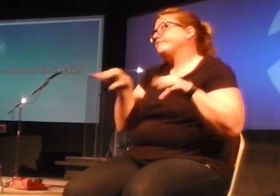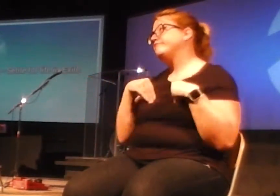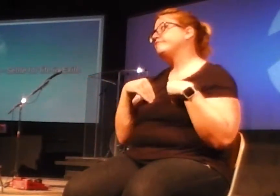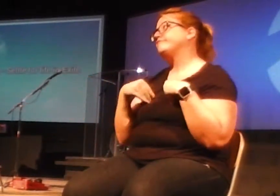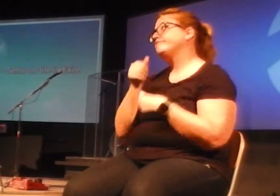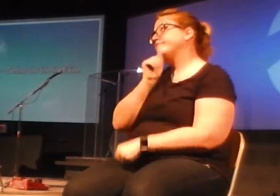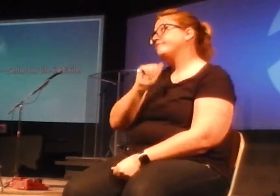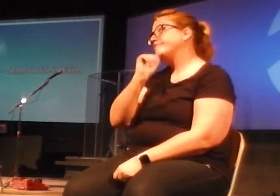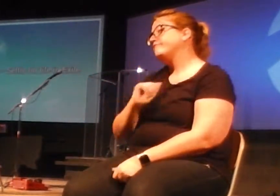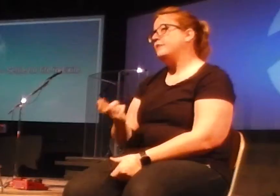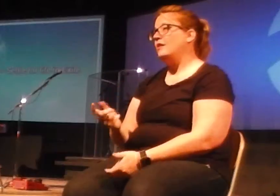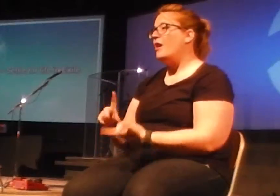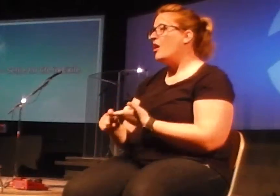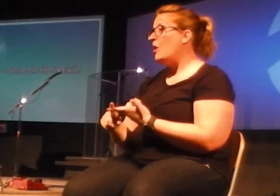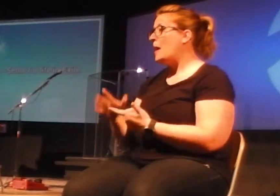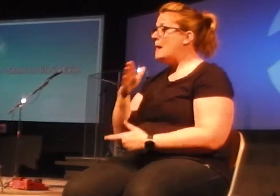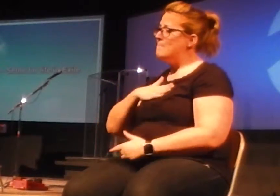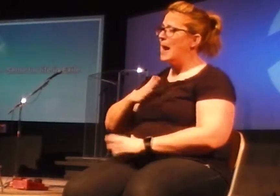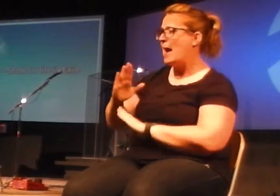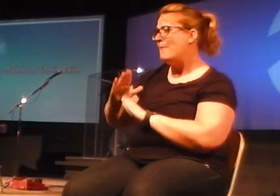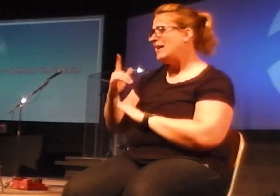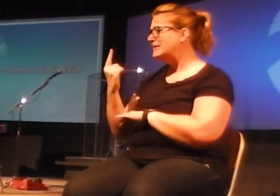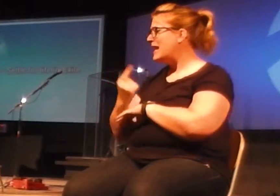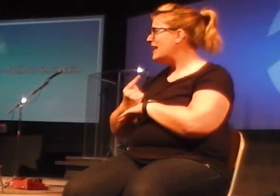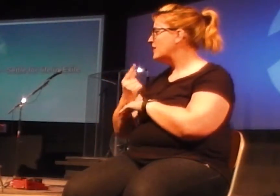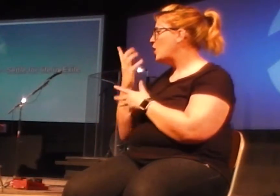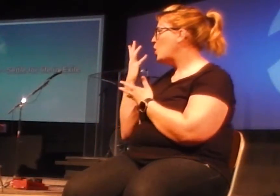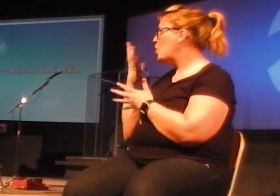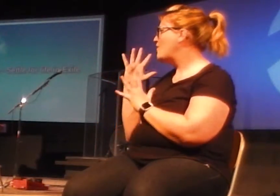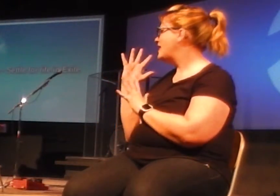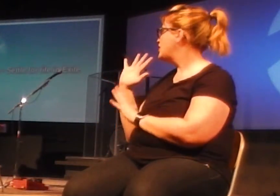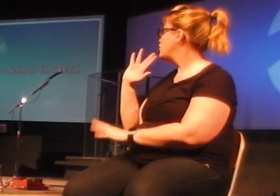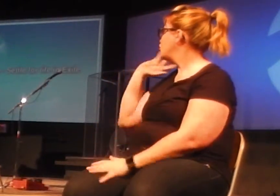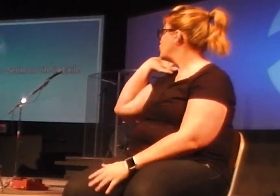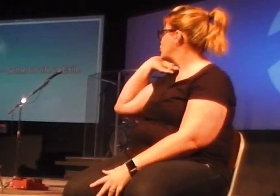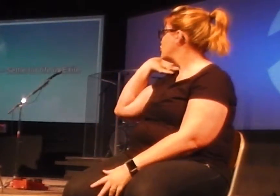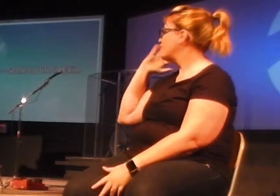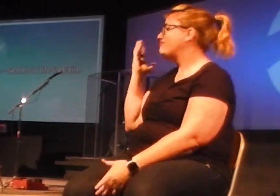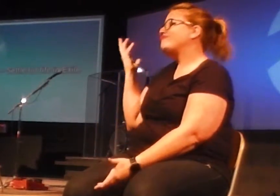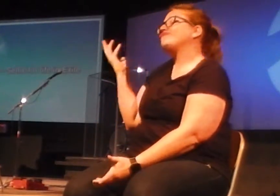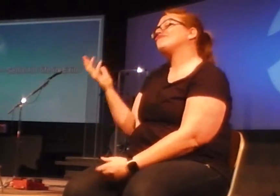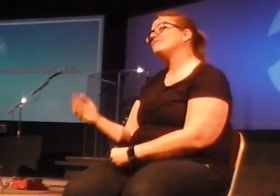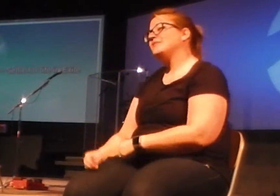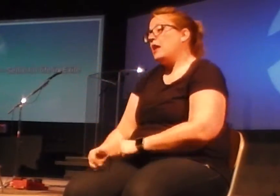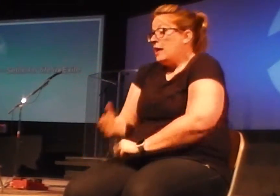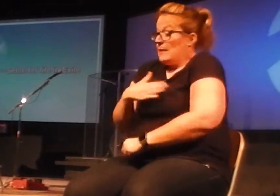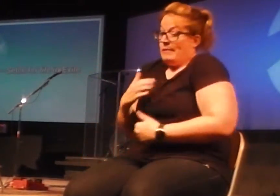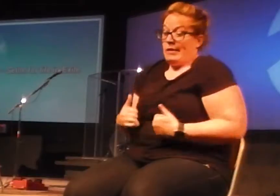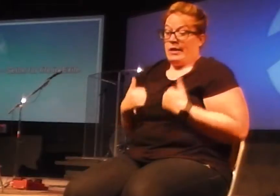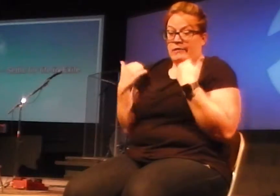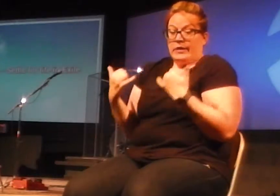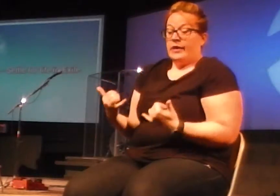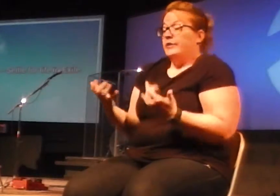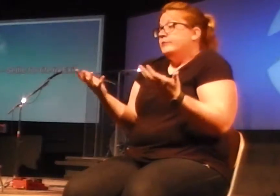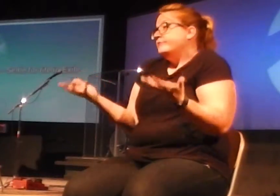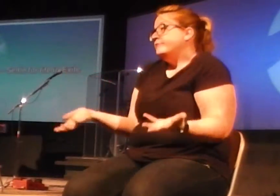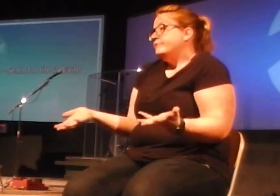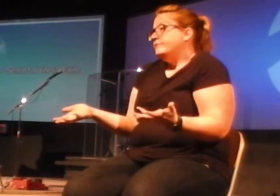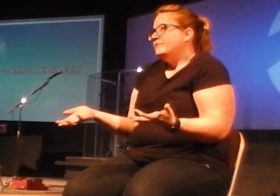I guess my best days are probably behind me now. I guess this is just the way I am. This is the language that